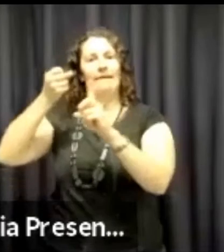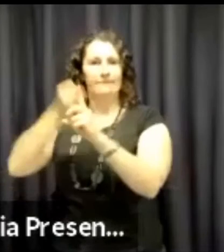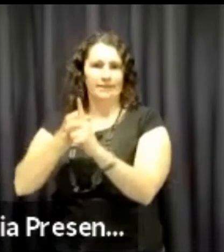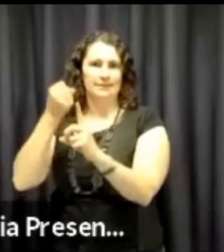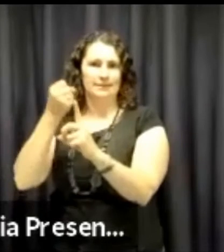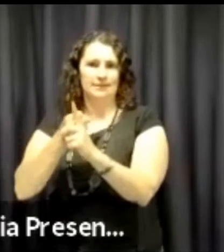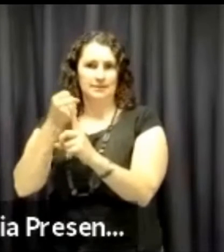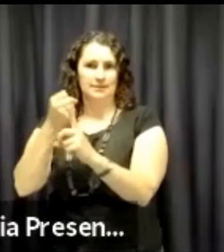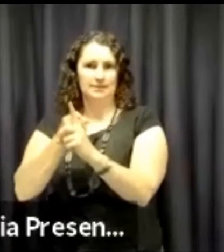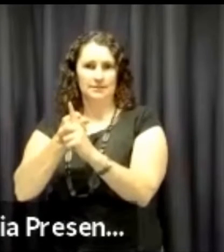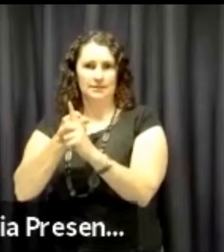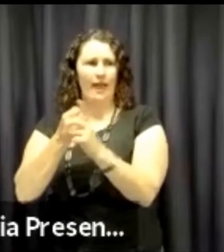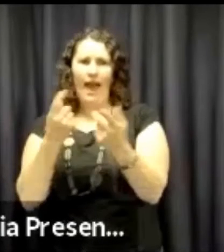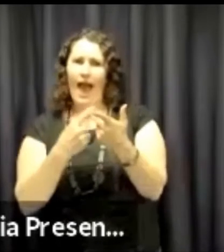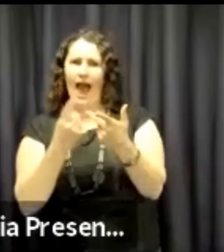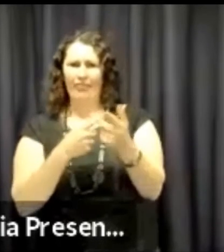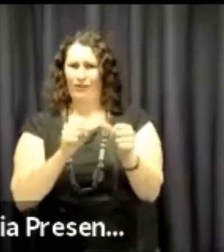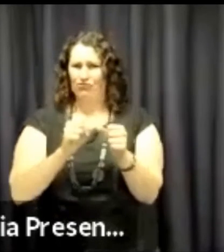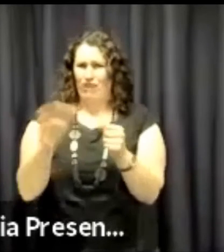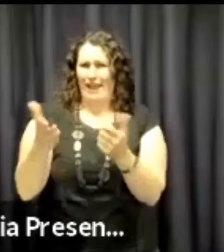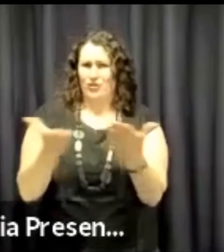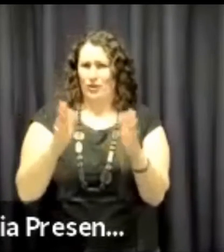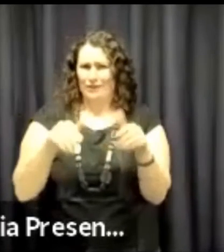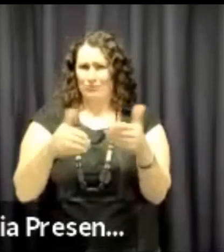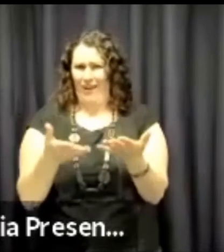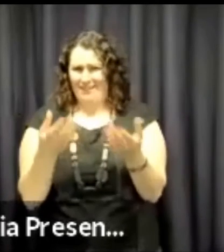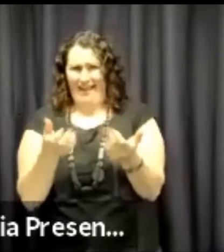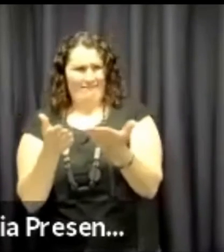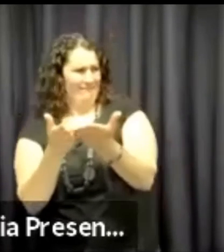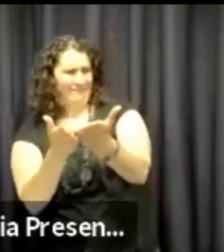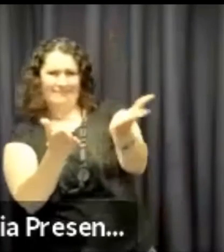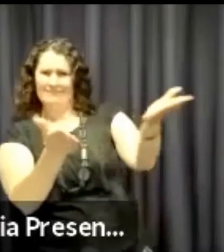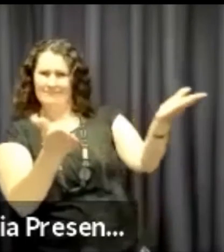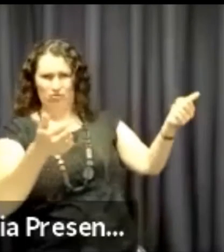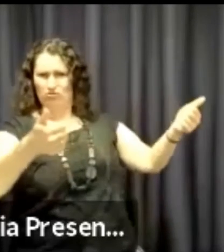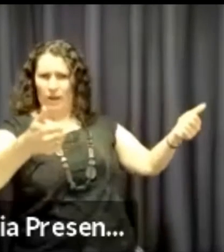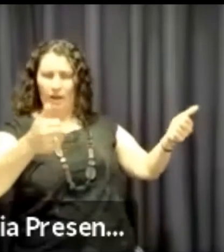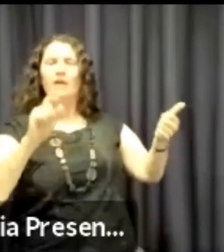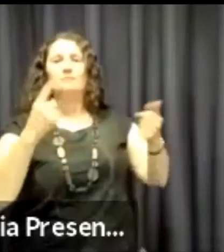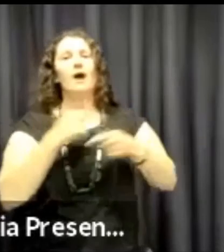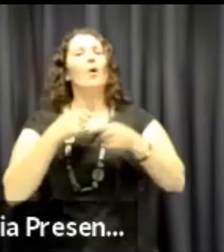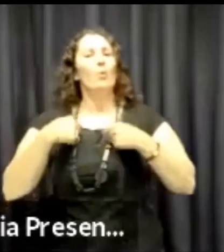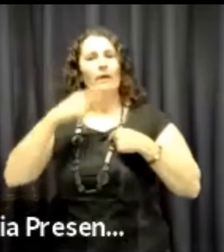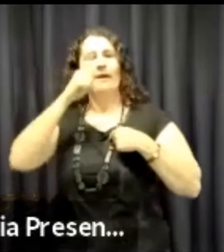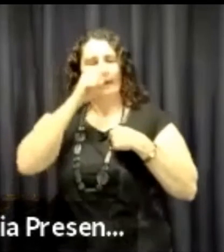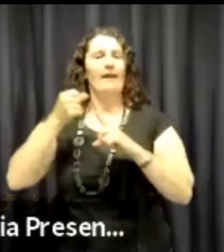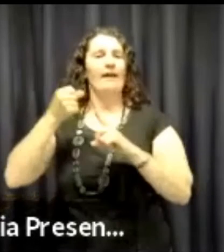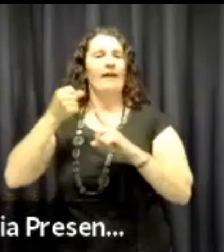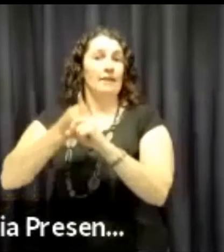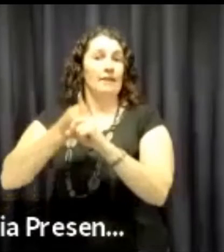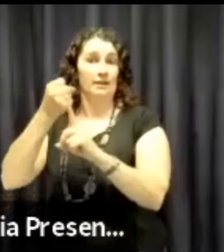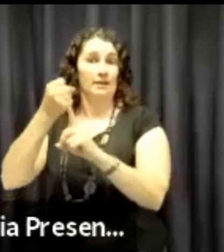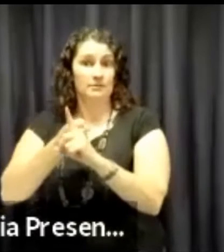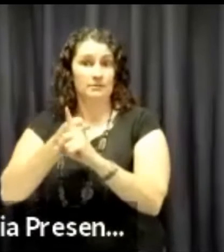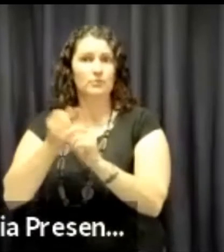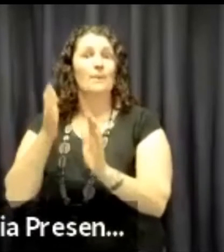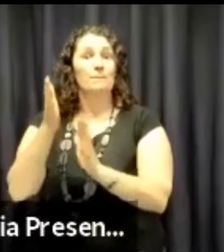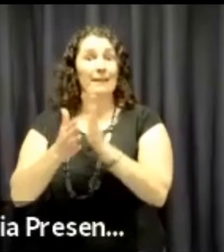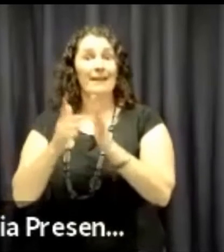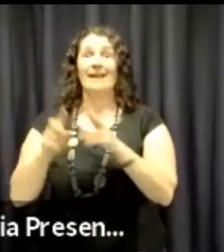we are an advocacy organisation and there's other great service providers out there, however we're able to advocate